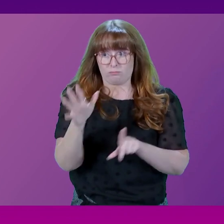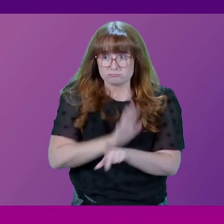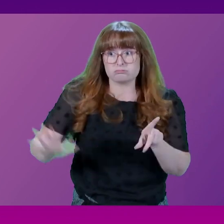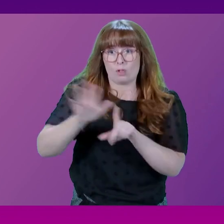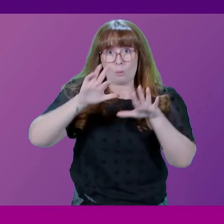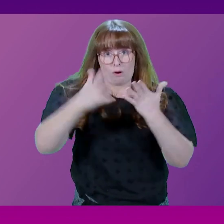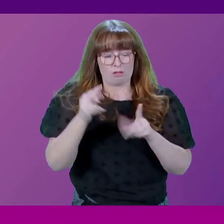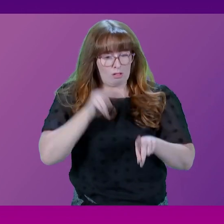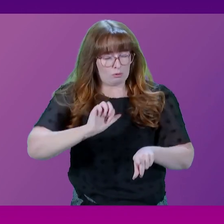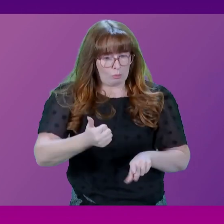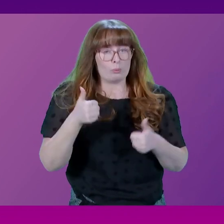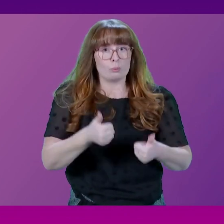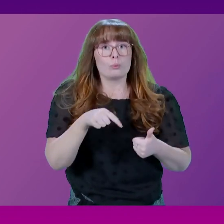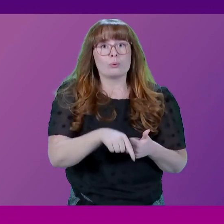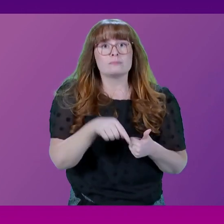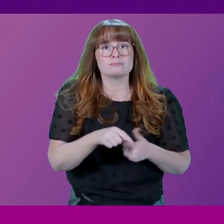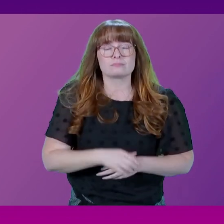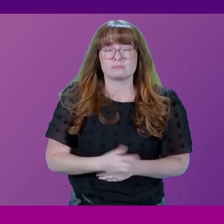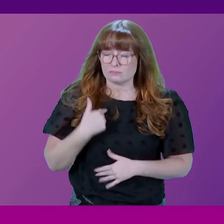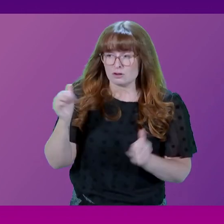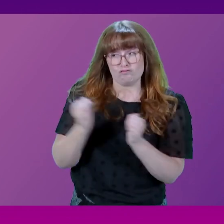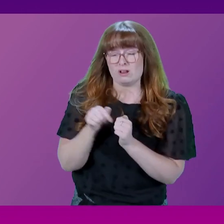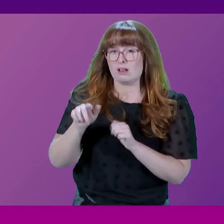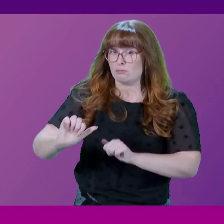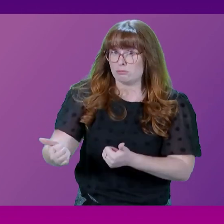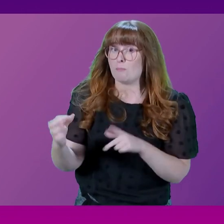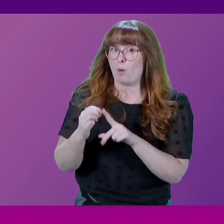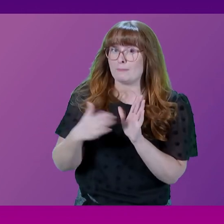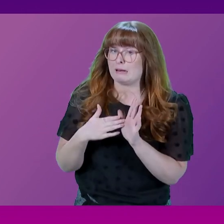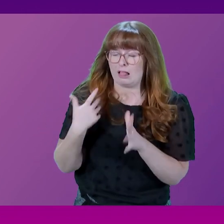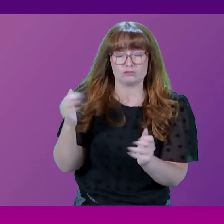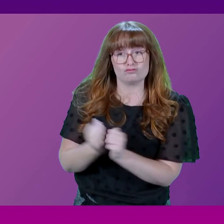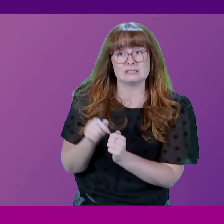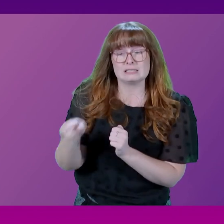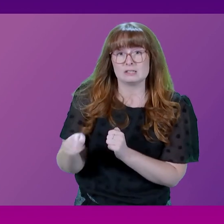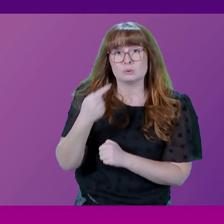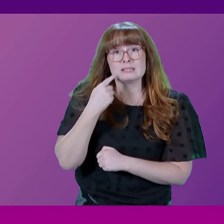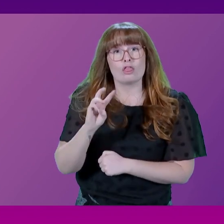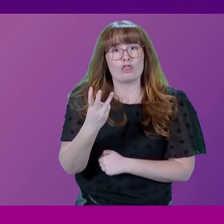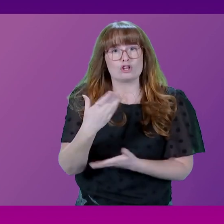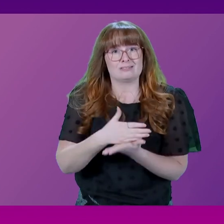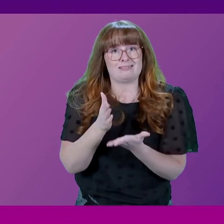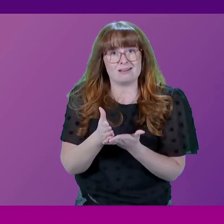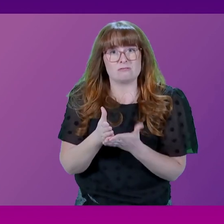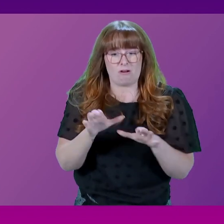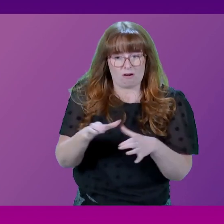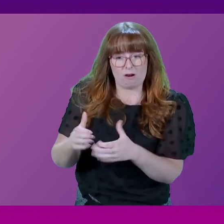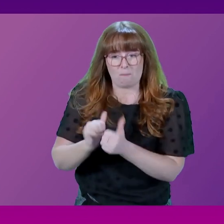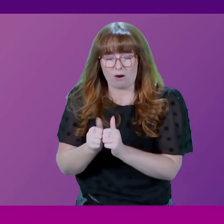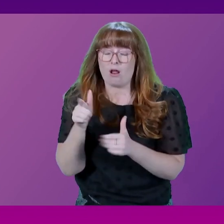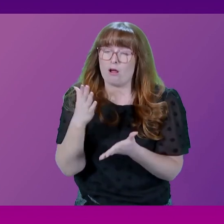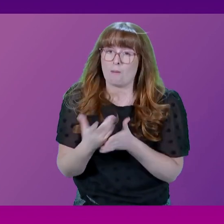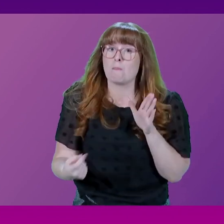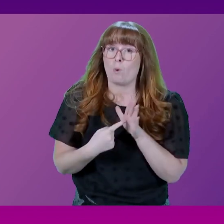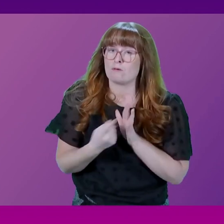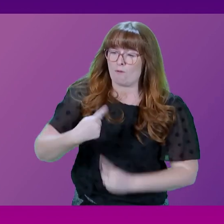grassroots organisations, I couldn't agree more with Polly McNeil. I think the investment in those third sector partners is absolutely crucial and that is why